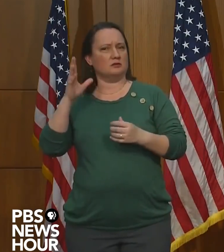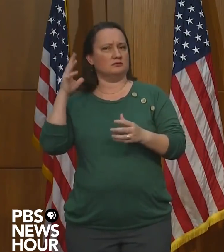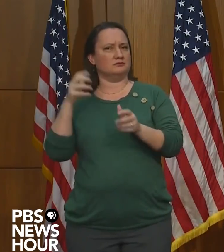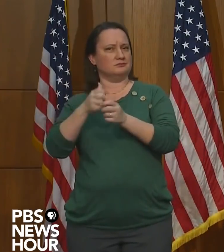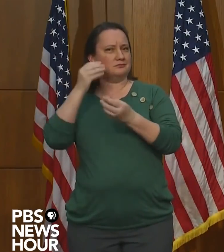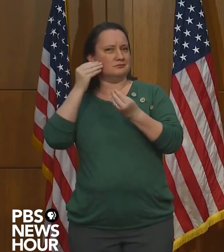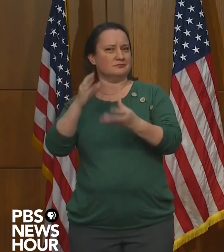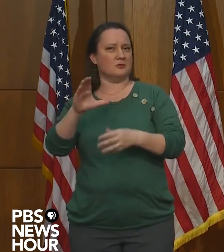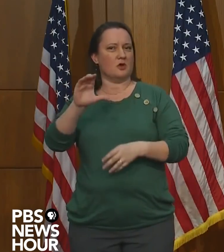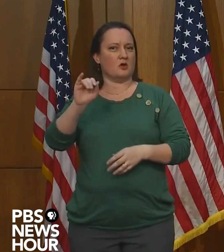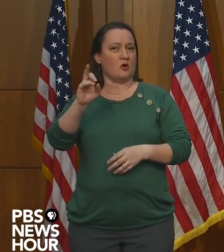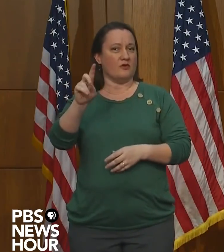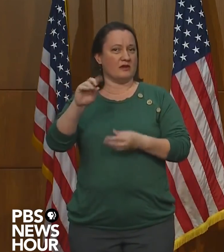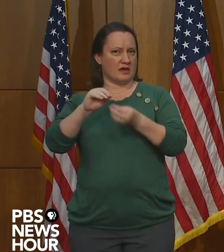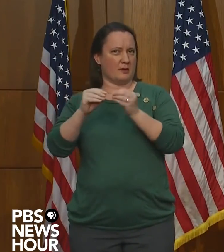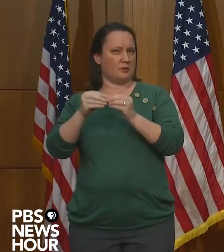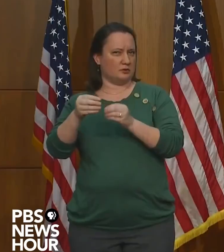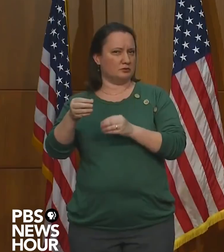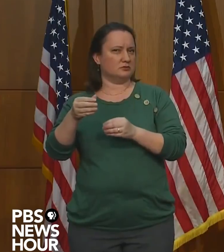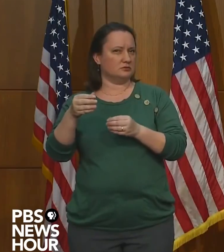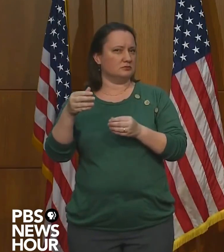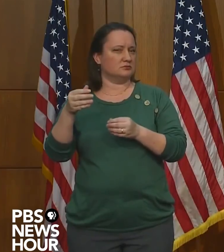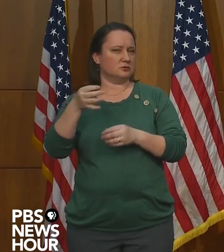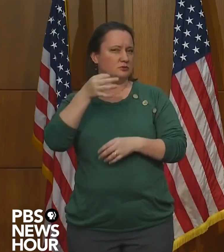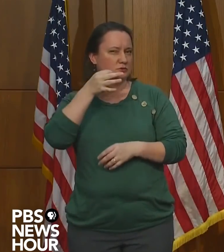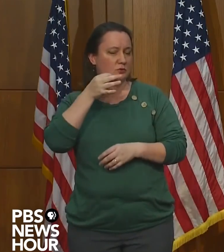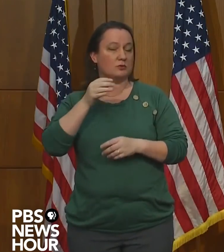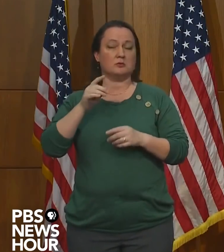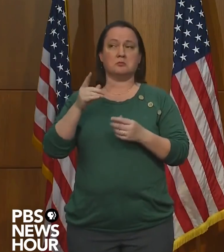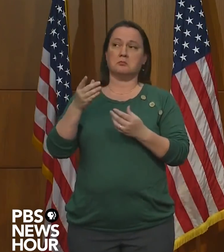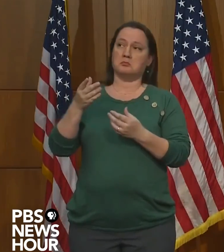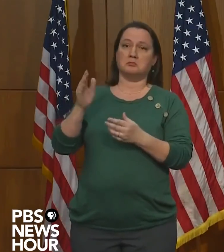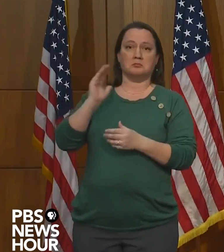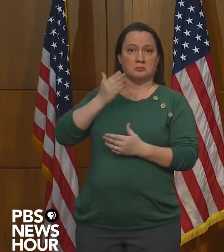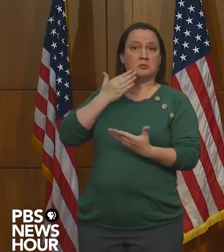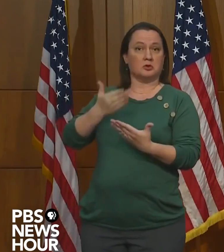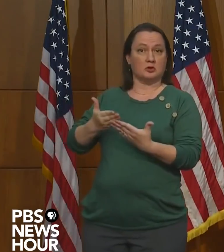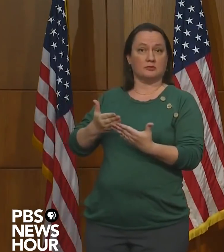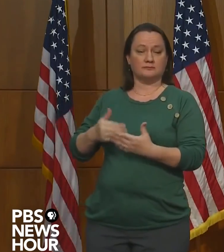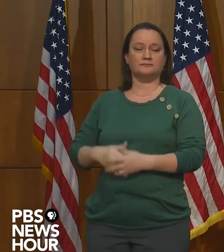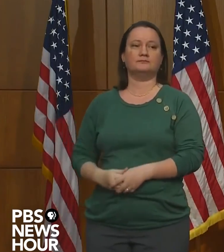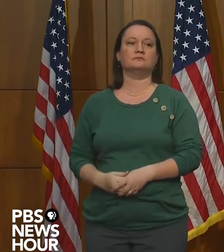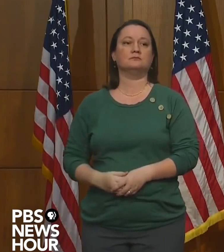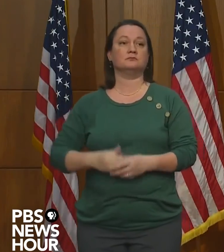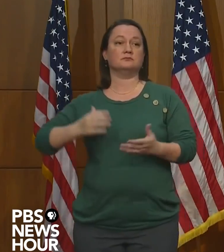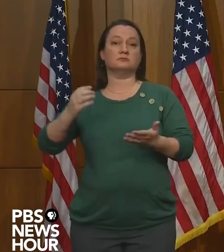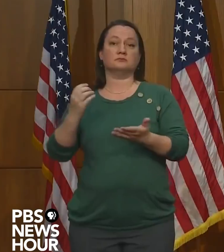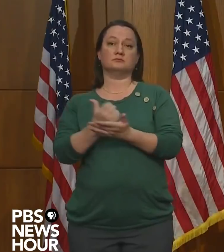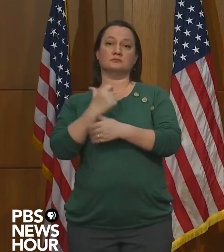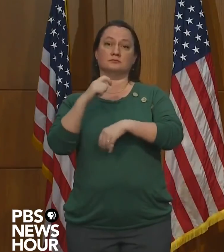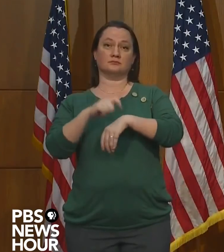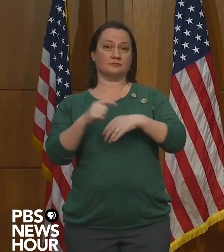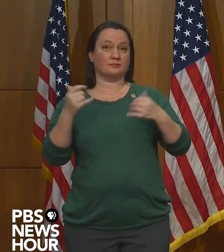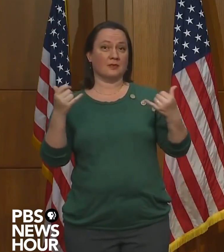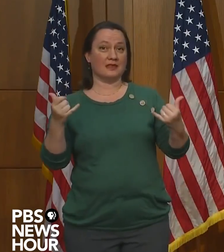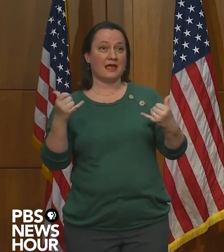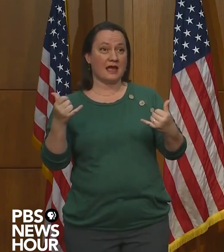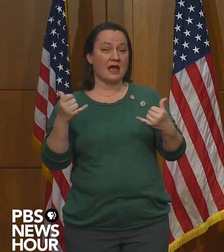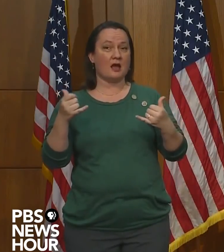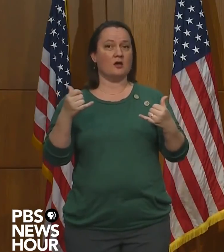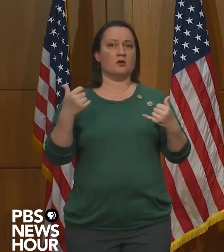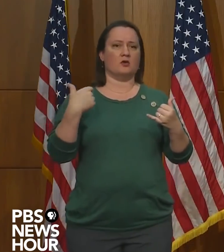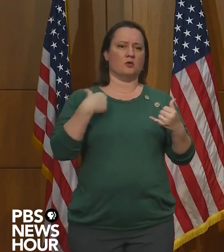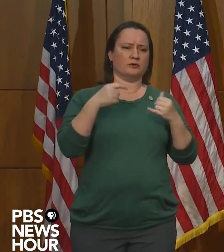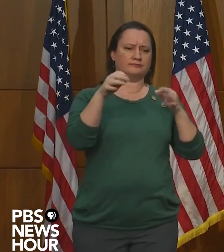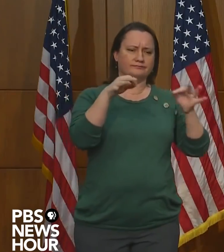minutes, but overall, they are looking good. And I wanted to take this opportunity as we talk about the phases